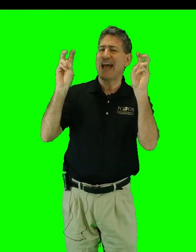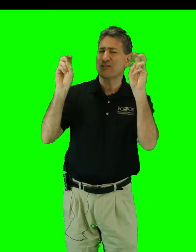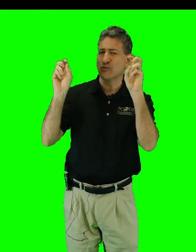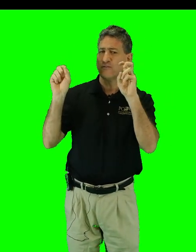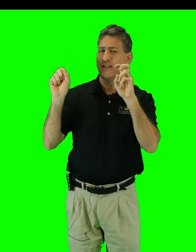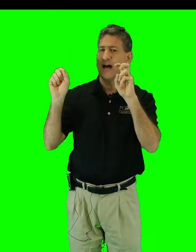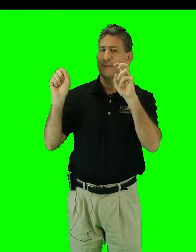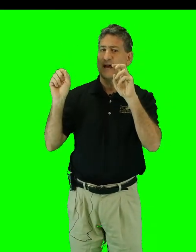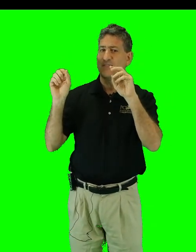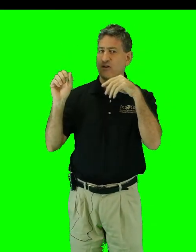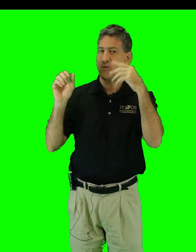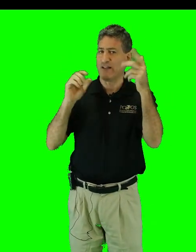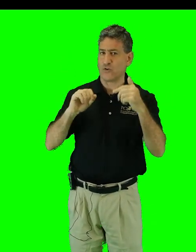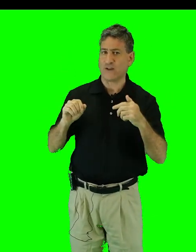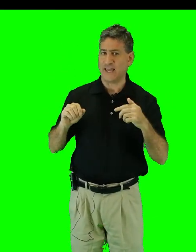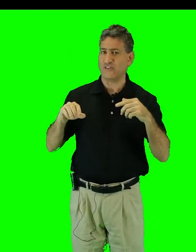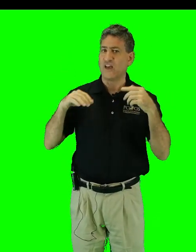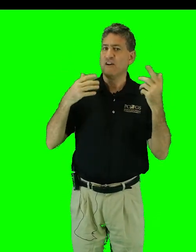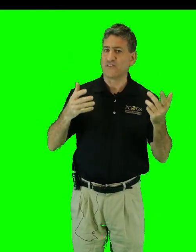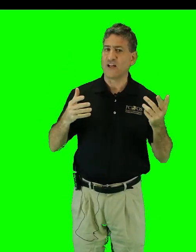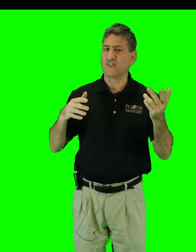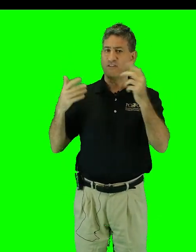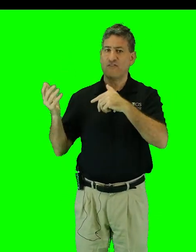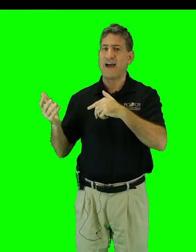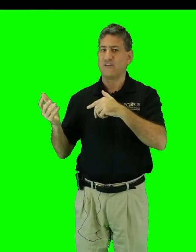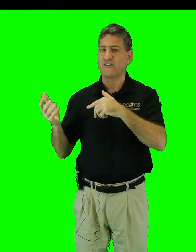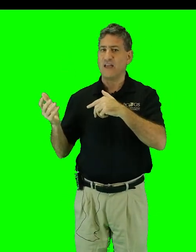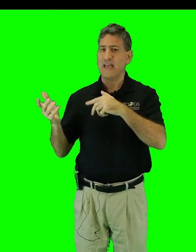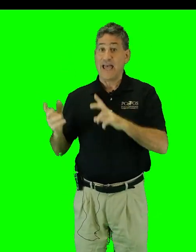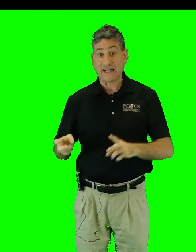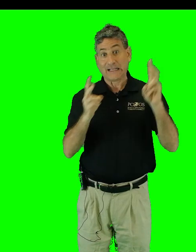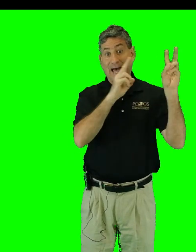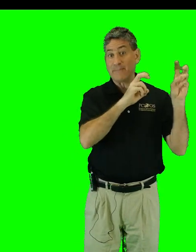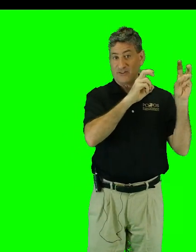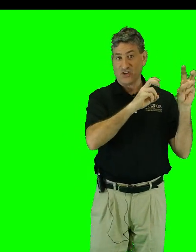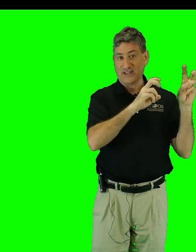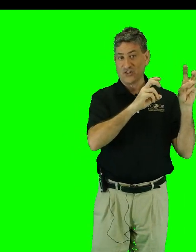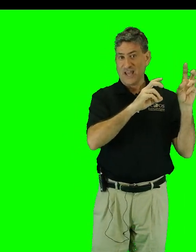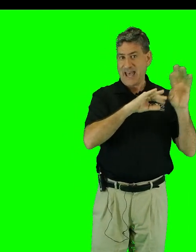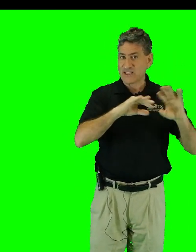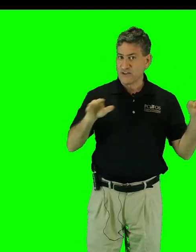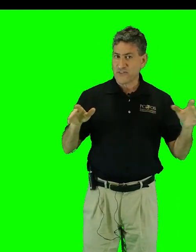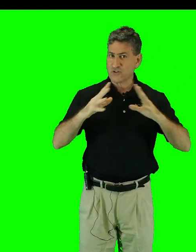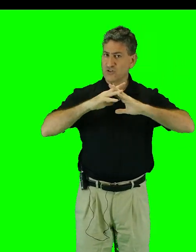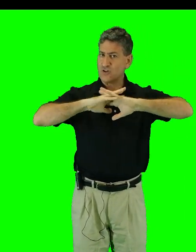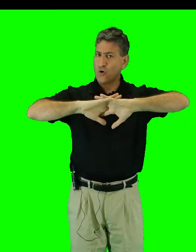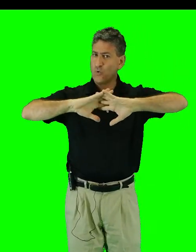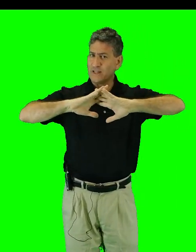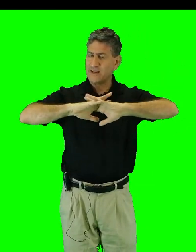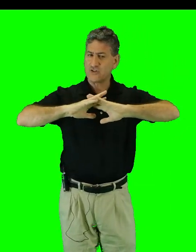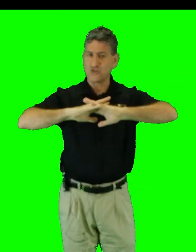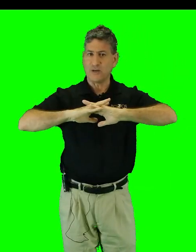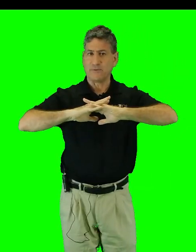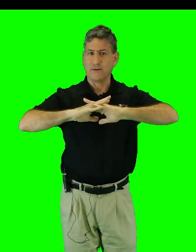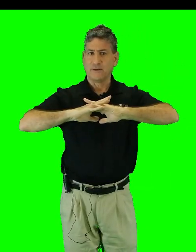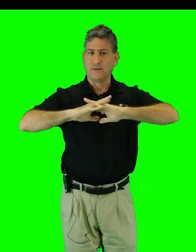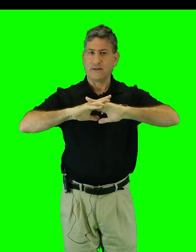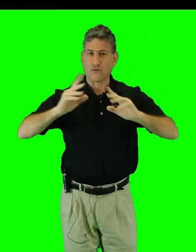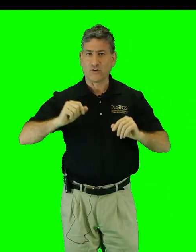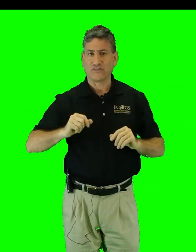natural phenomenon that create hurricanes, floods, and fires, and climate change as if there's no relationship. And of course,